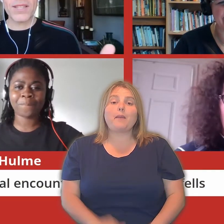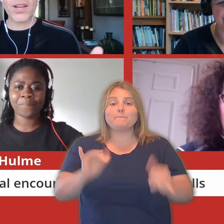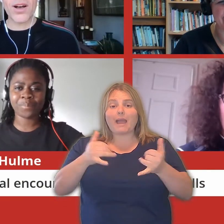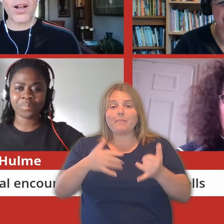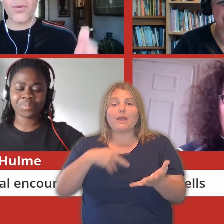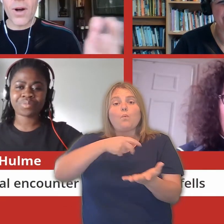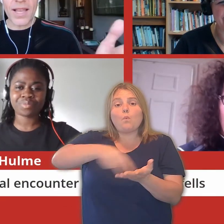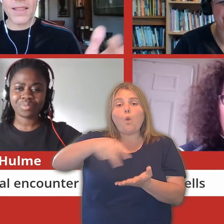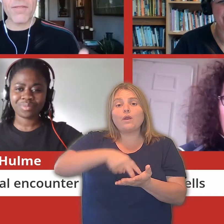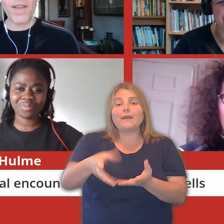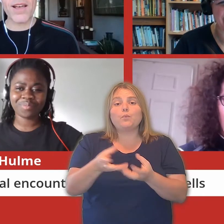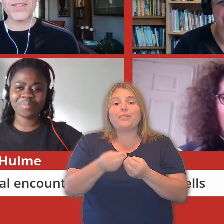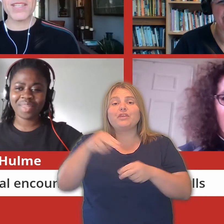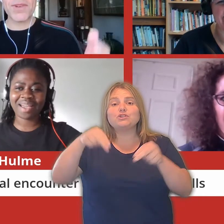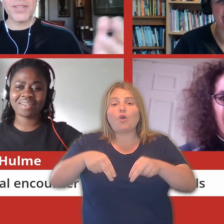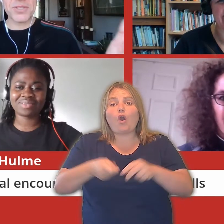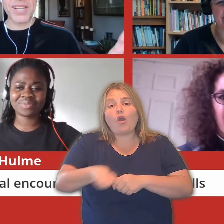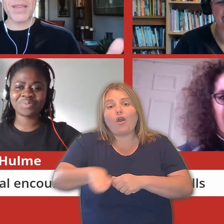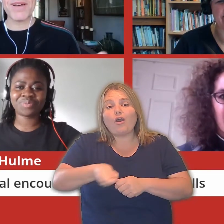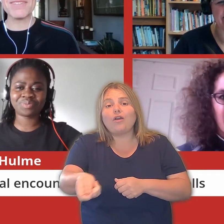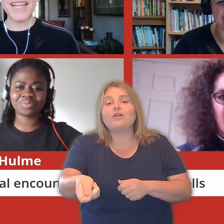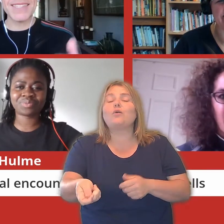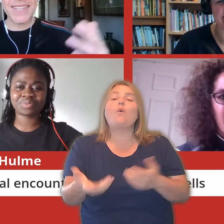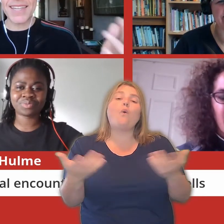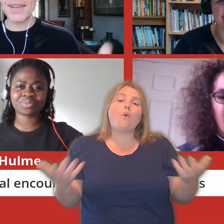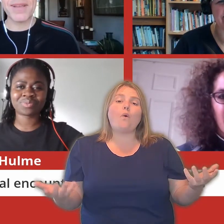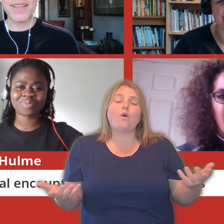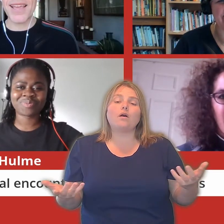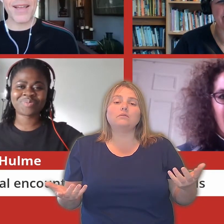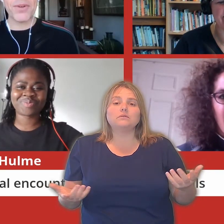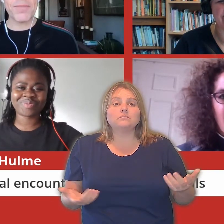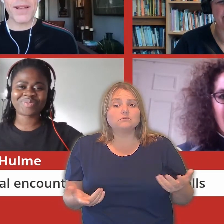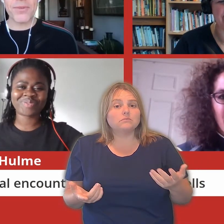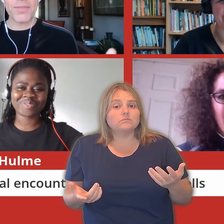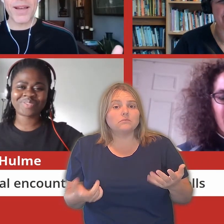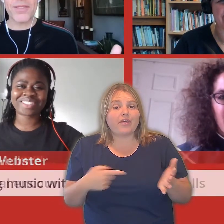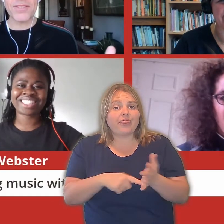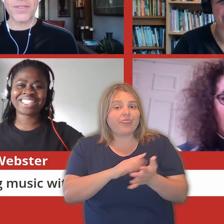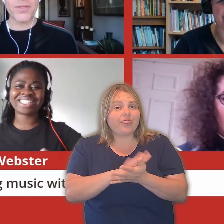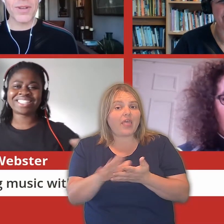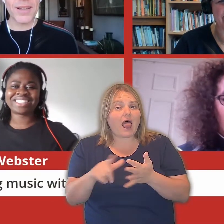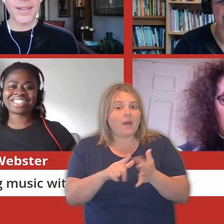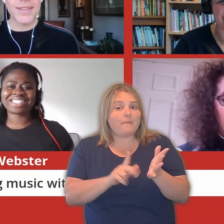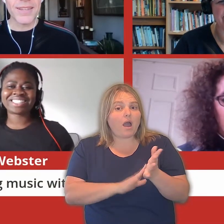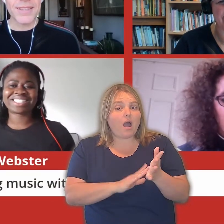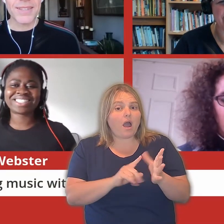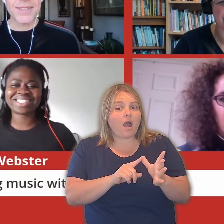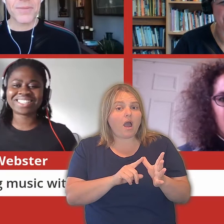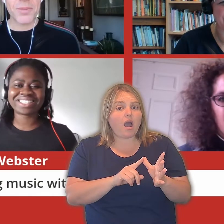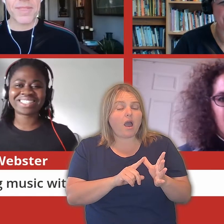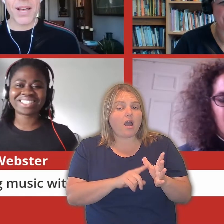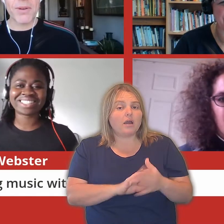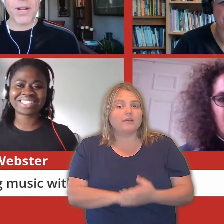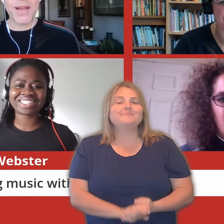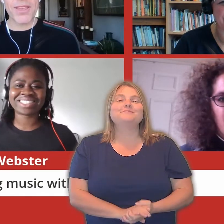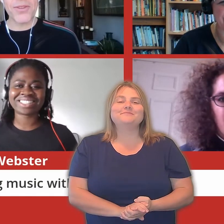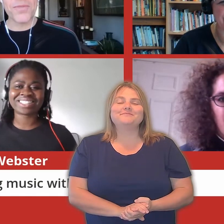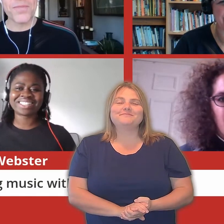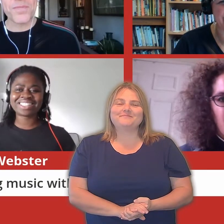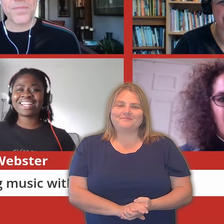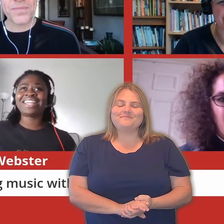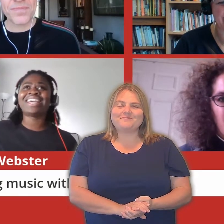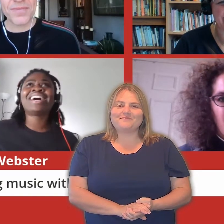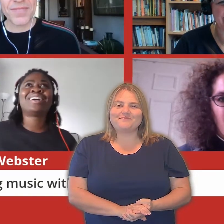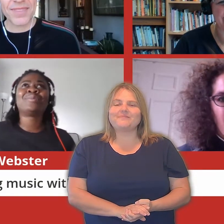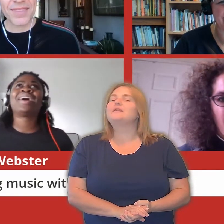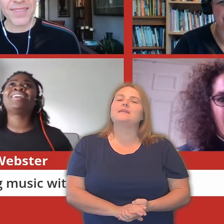Walk on the dog, walking in the fells. Someone else was talking about dancing. mean, yeah. What about, what about others of you? Thelma, what about you?